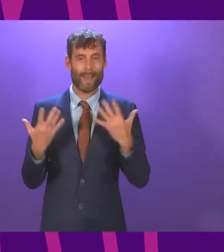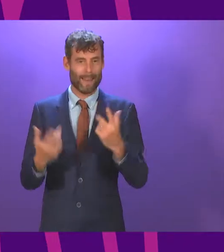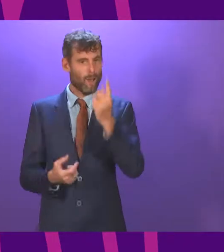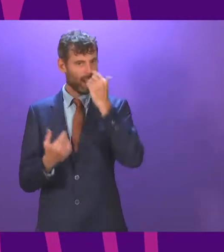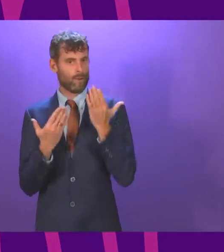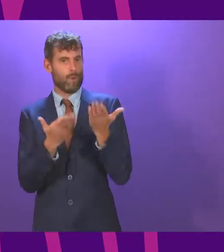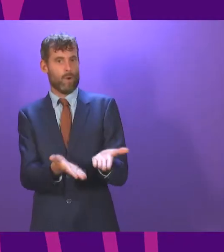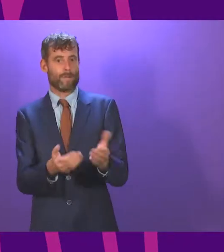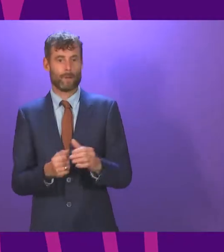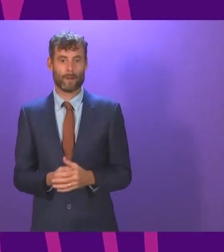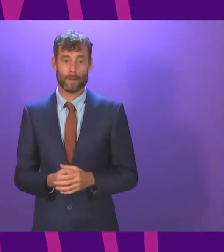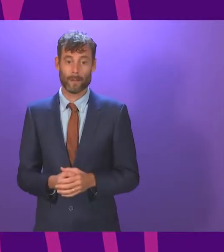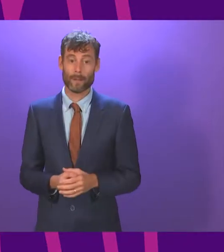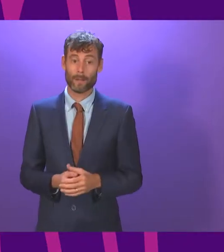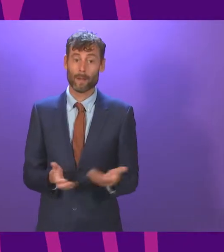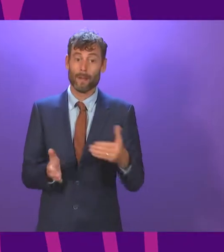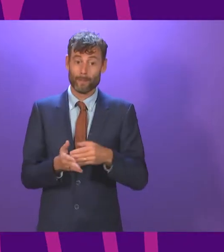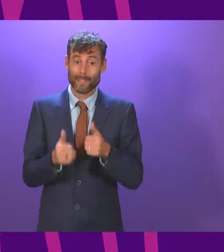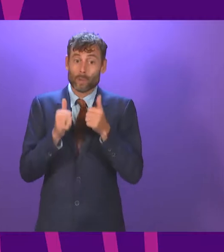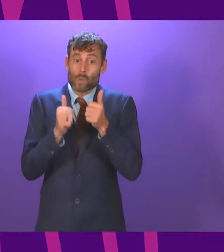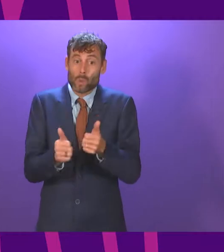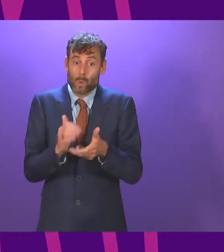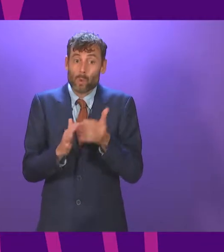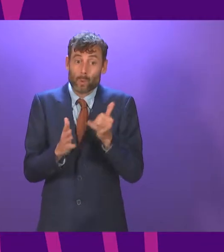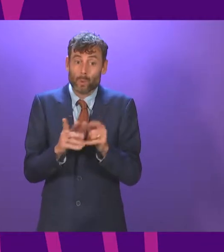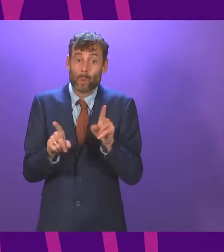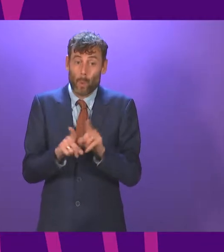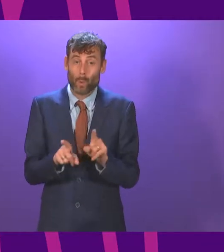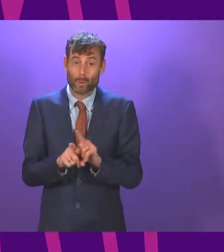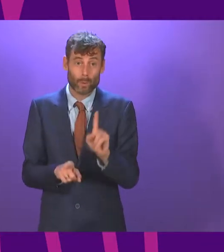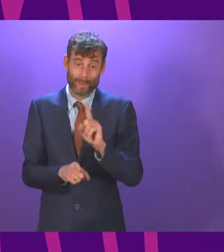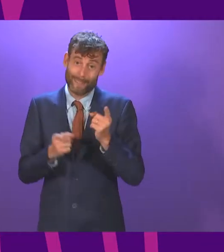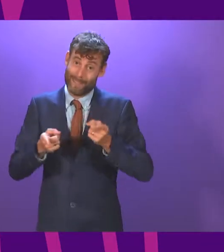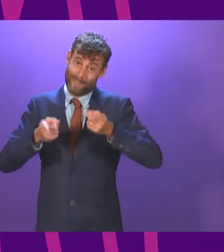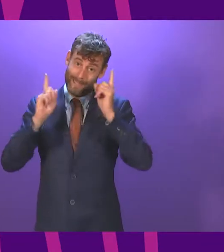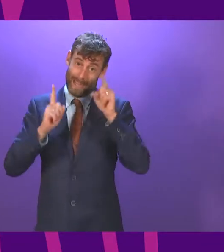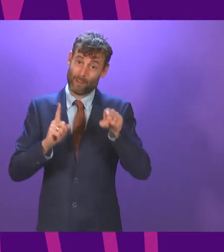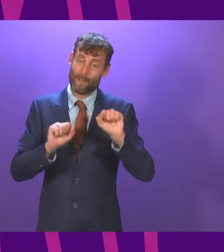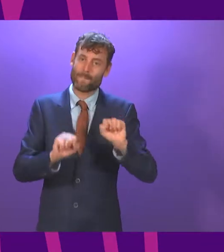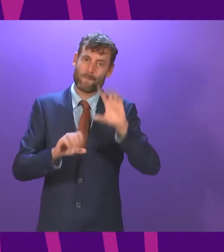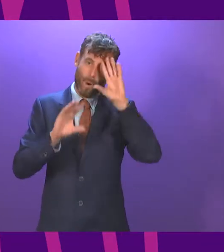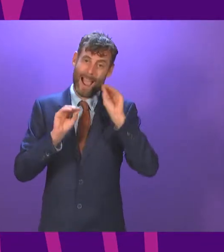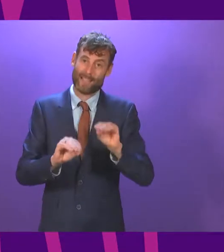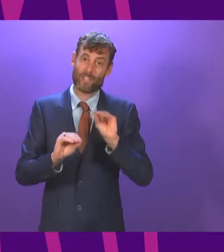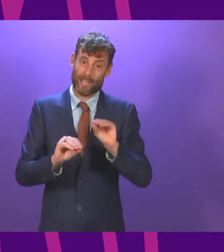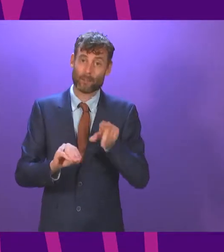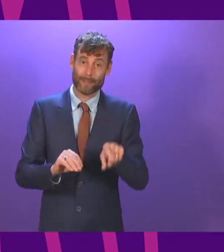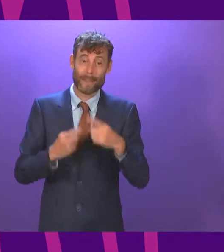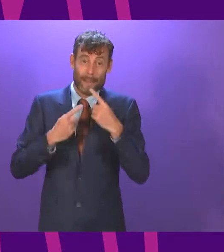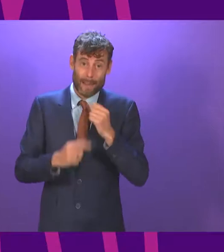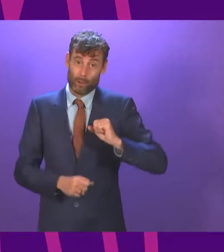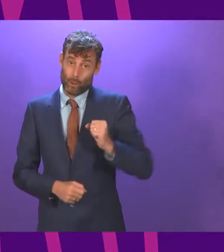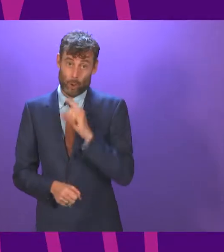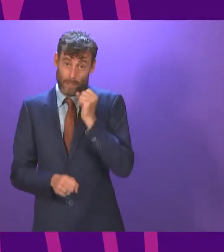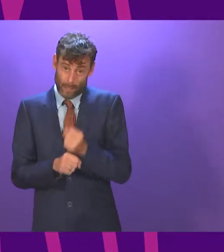It is welcome news indeed to hear the Cabinet Secretary for Education announce that the Scottish Government and local